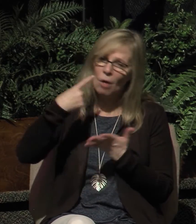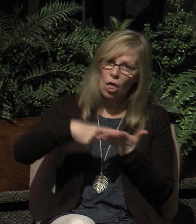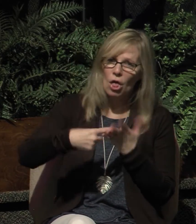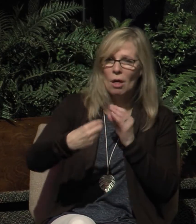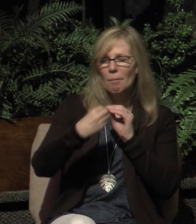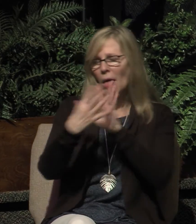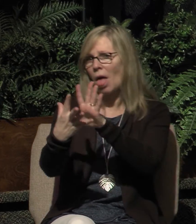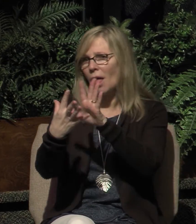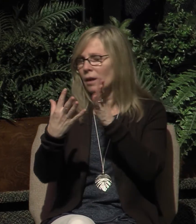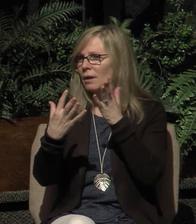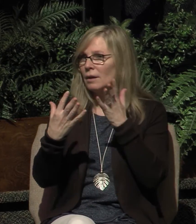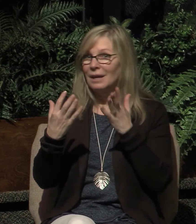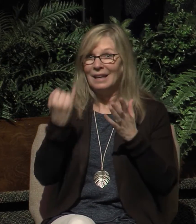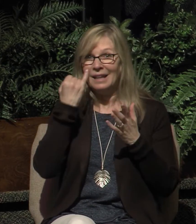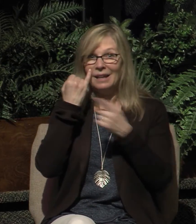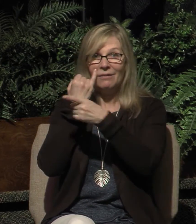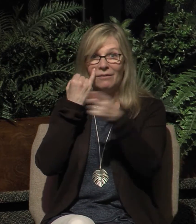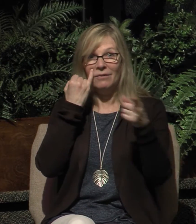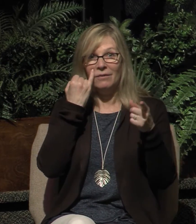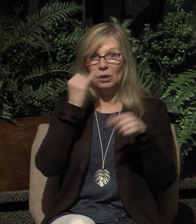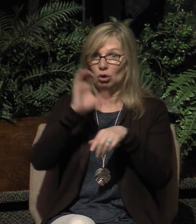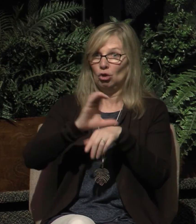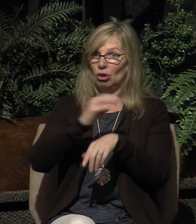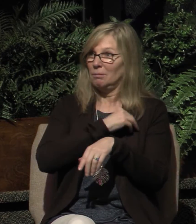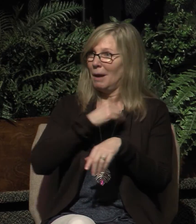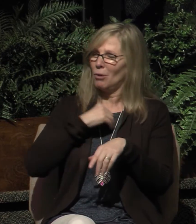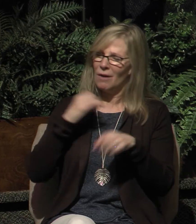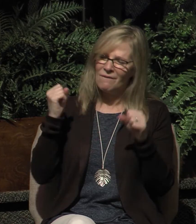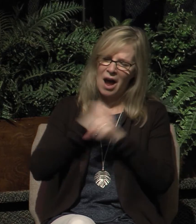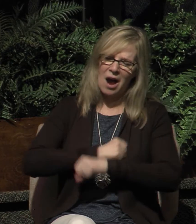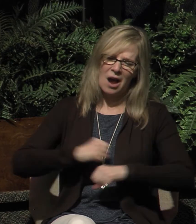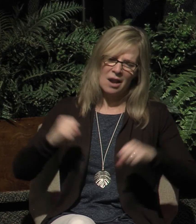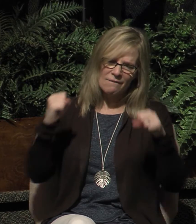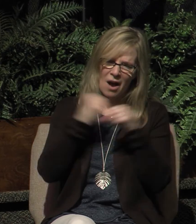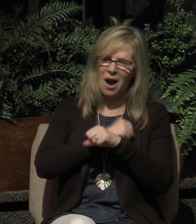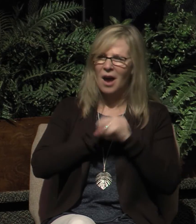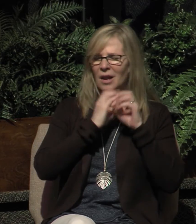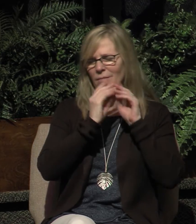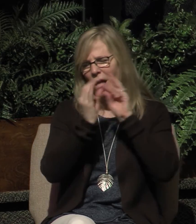for you as a church member, if you are the one fighting and arguing with the elders.